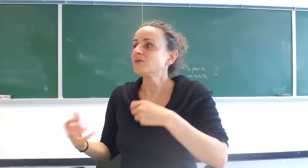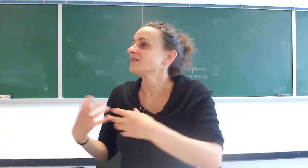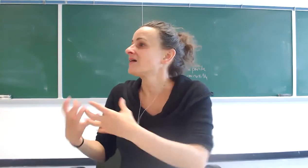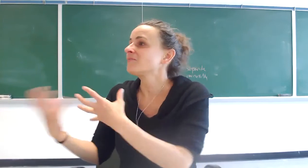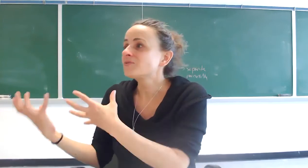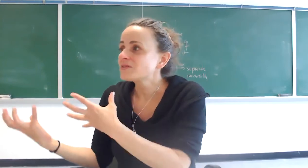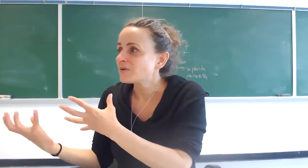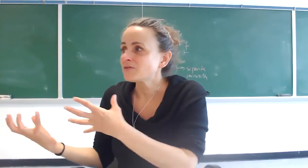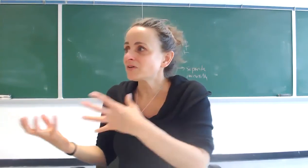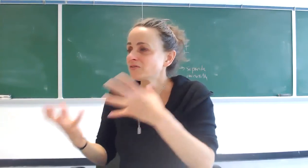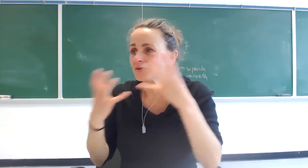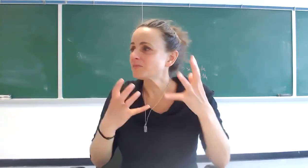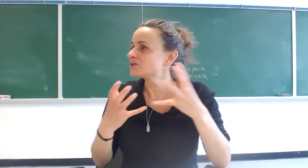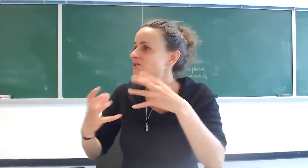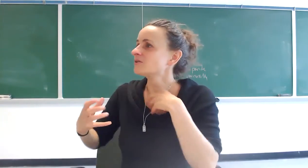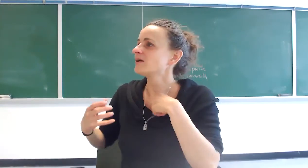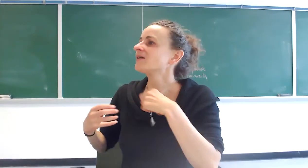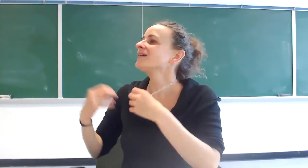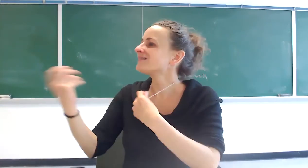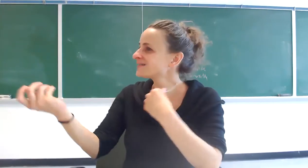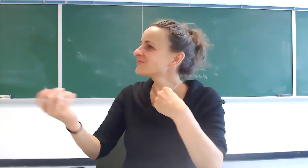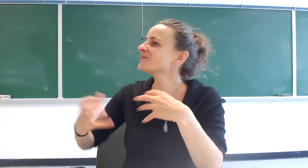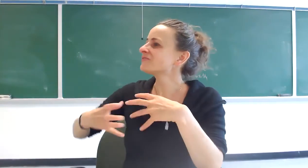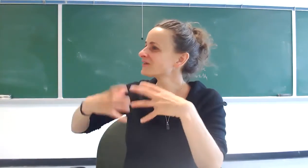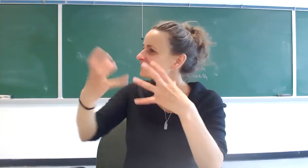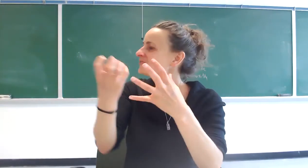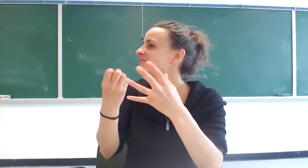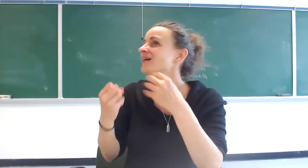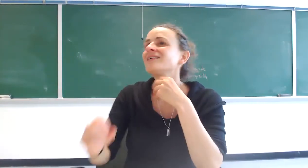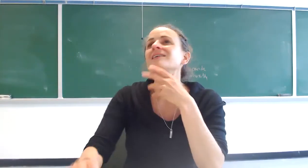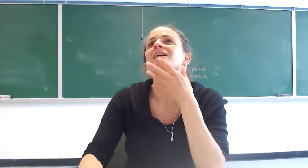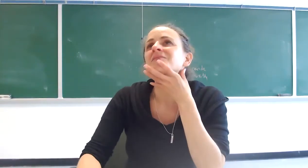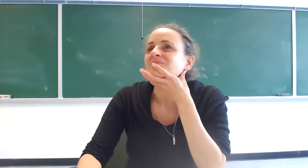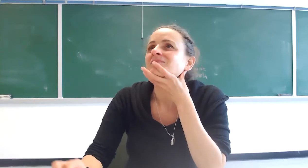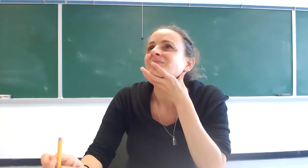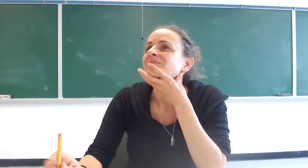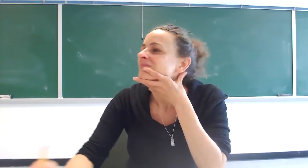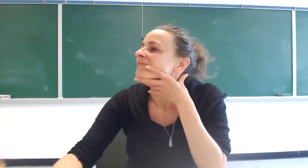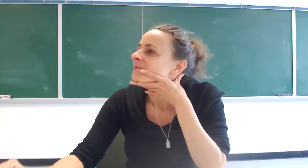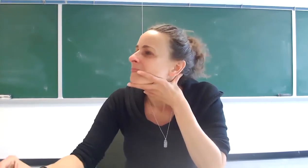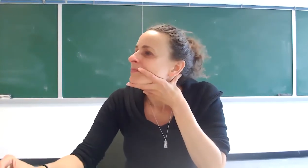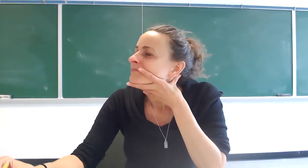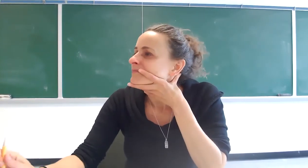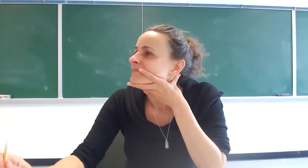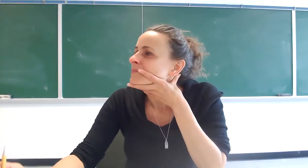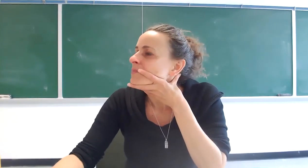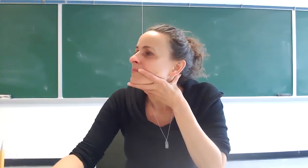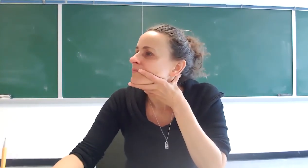can't help but respond otherwise you're a complete jerk right and yes it is a way for god to yeah i like that people people can like see that as like